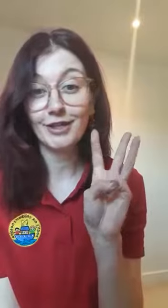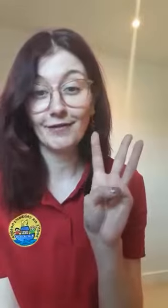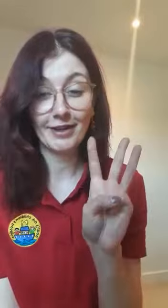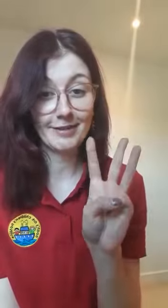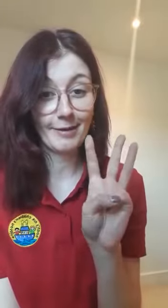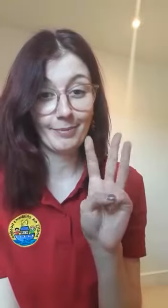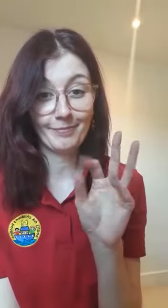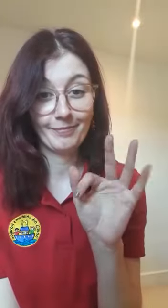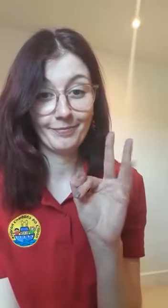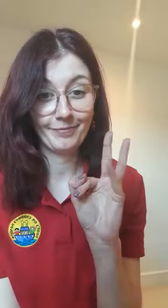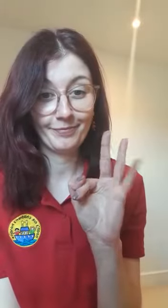fingers up.